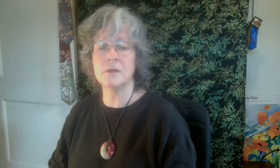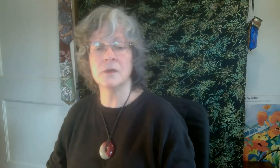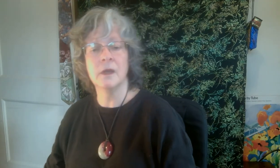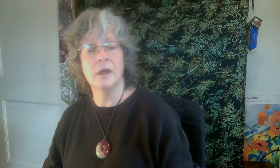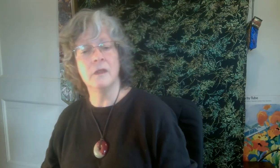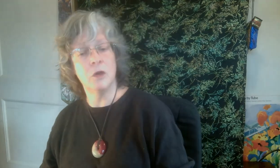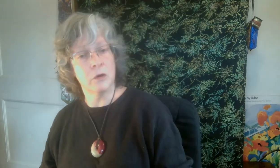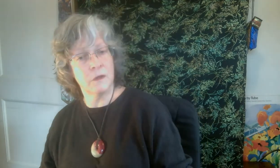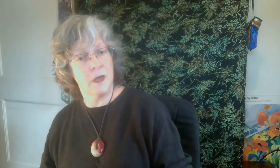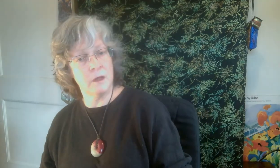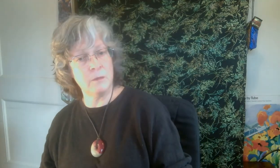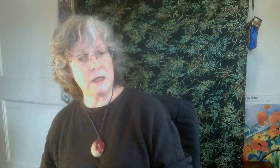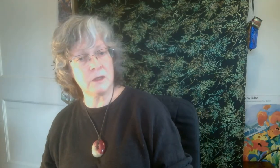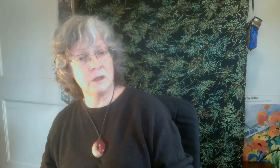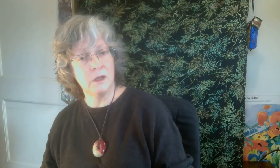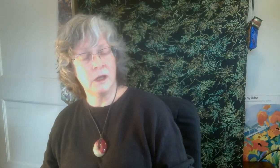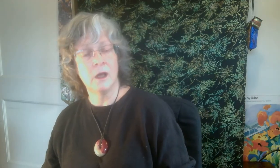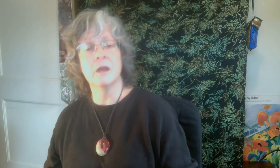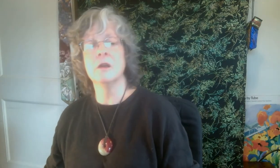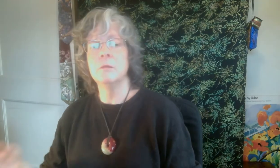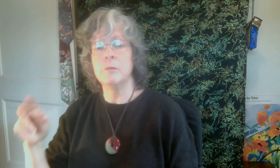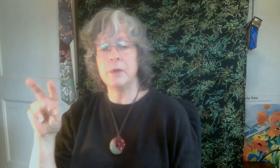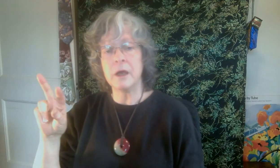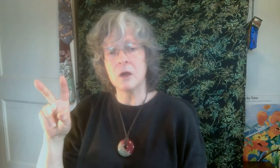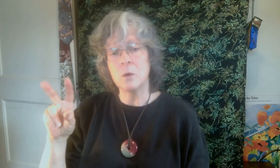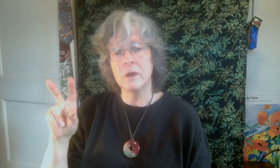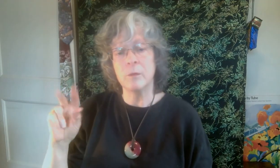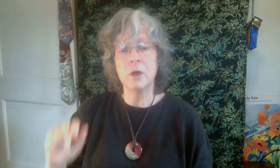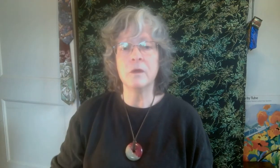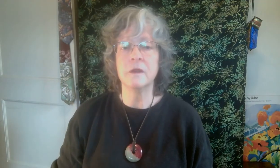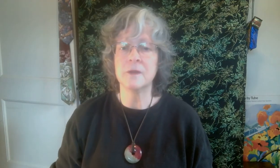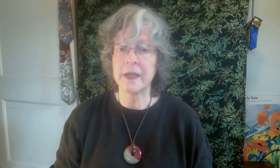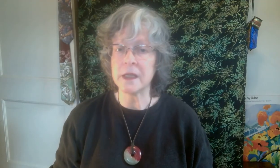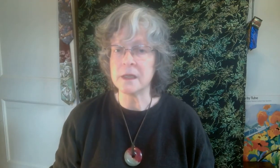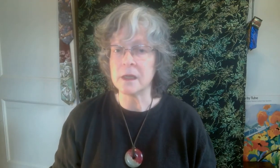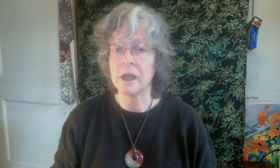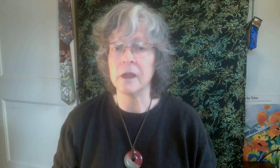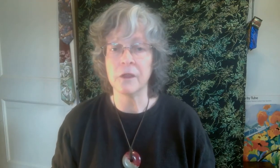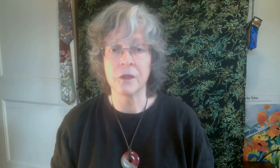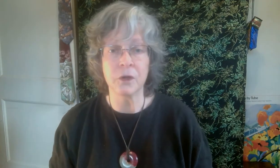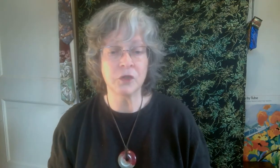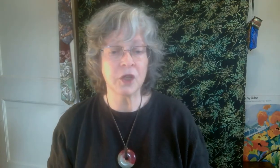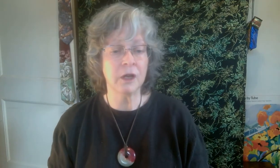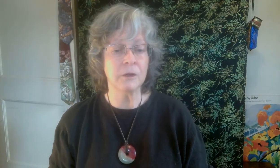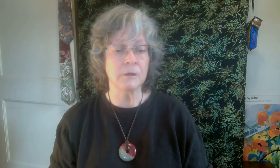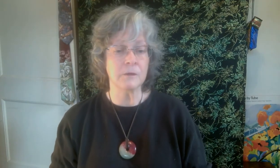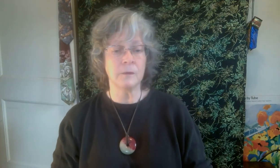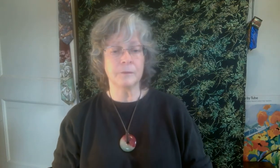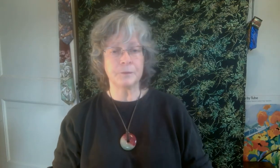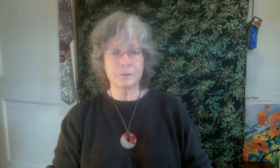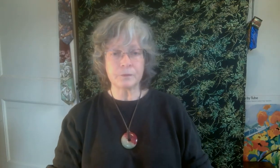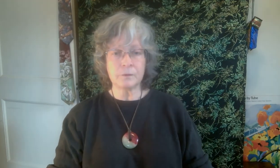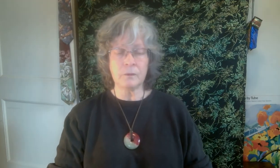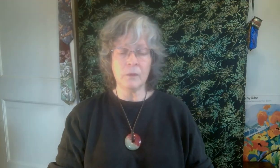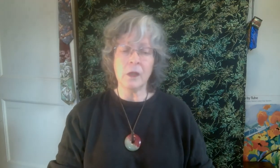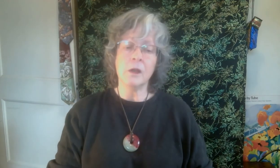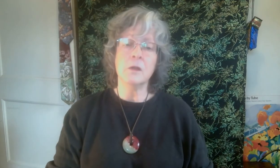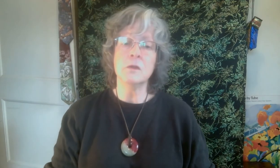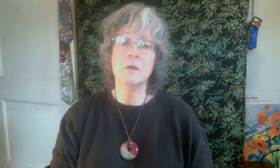the earth element paired with both the second and the third chakras. So the